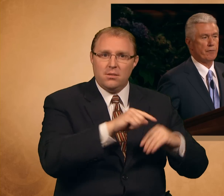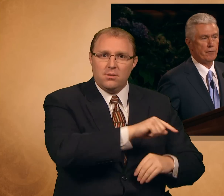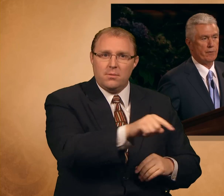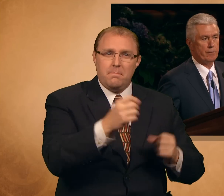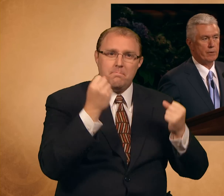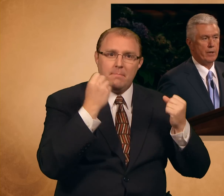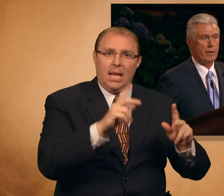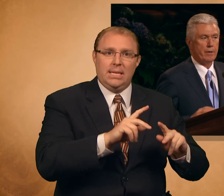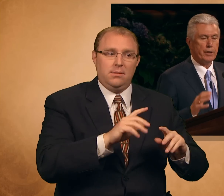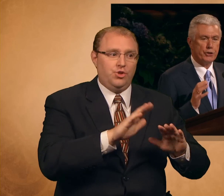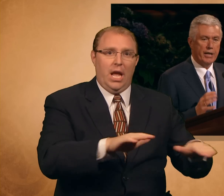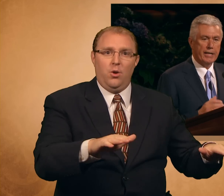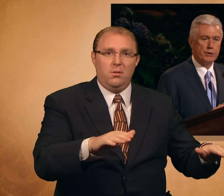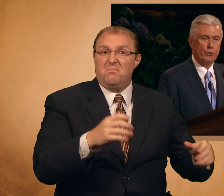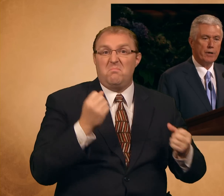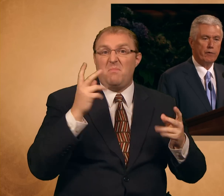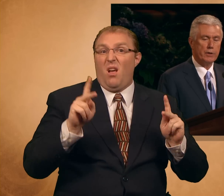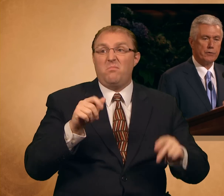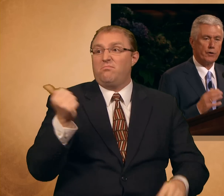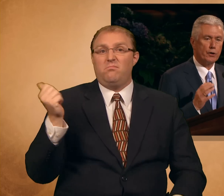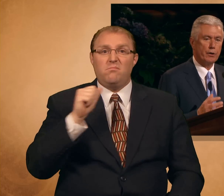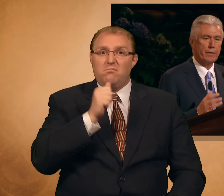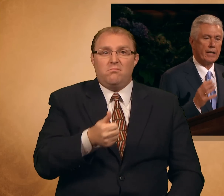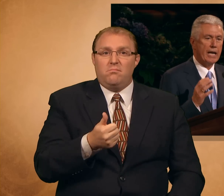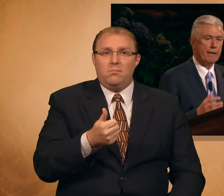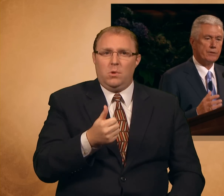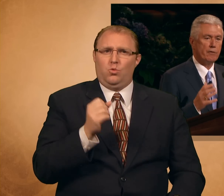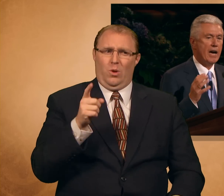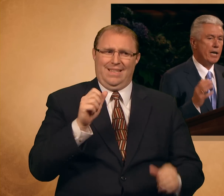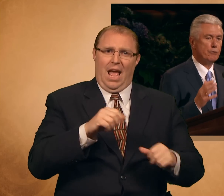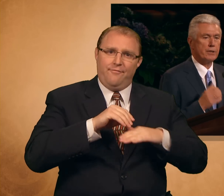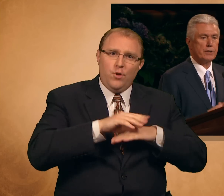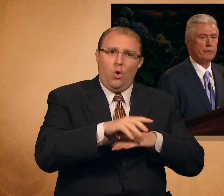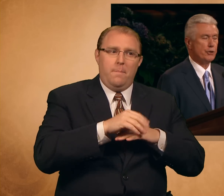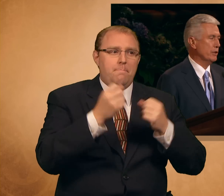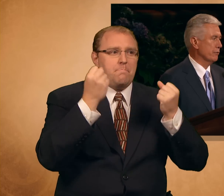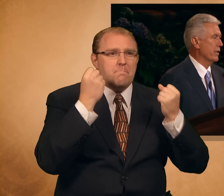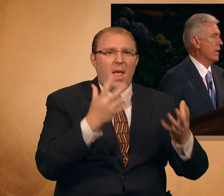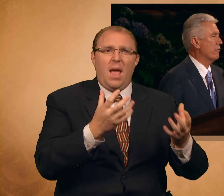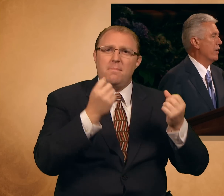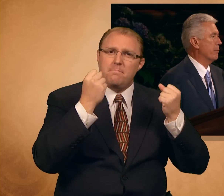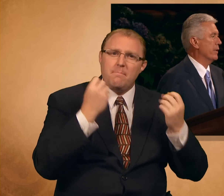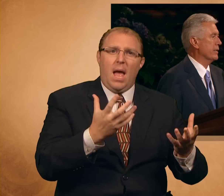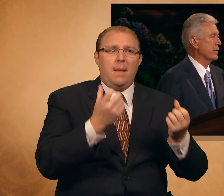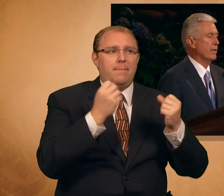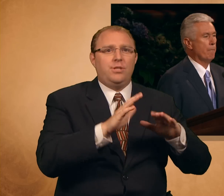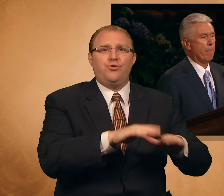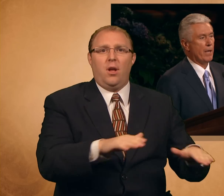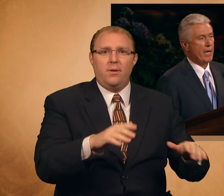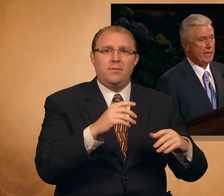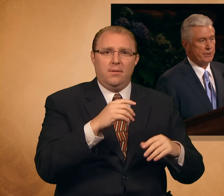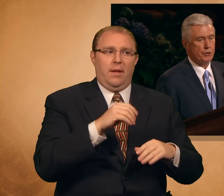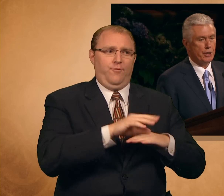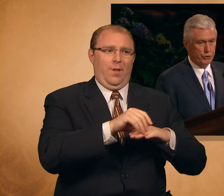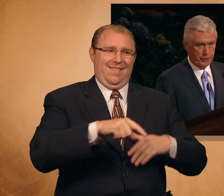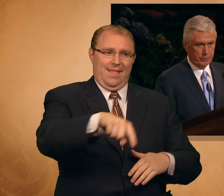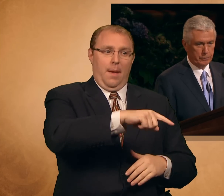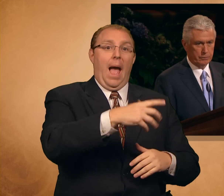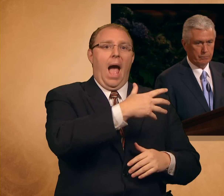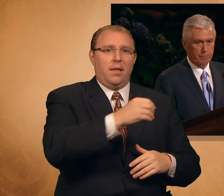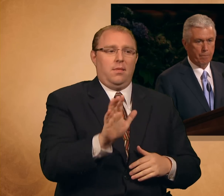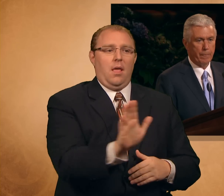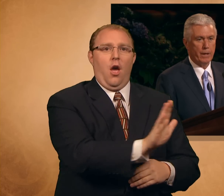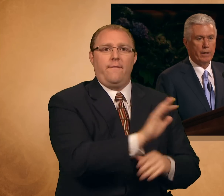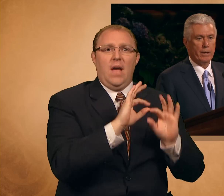have—the chance to influence for good the lives of hundreds of children and families as a teacher.